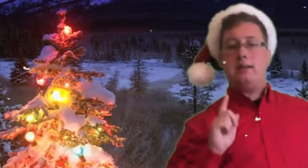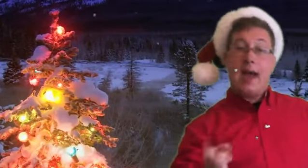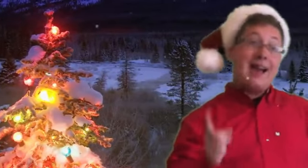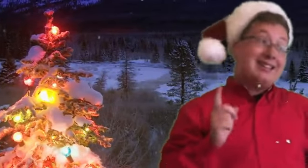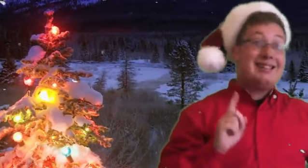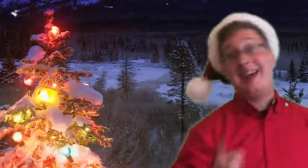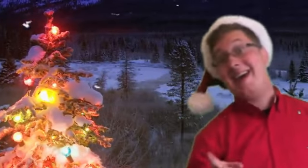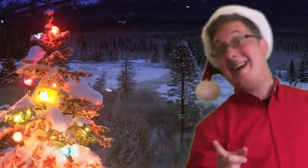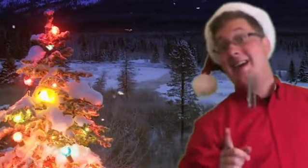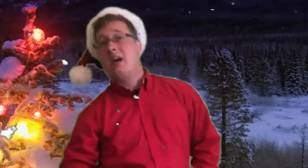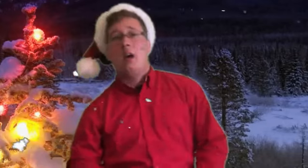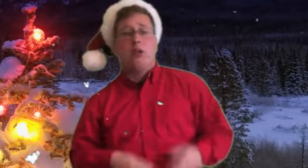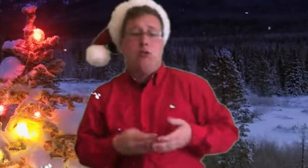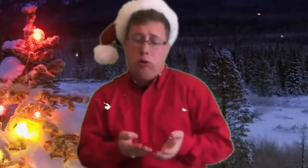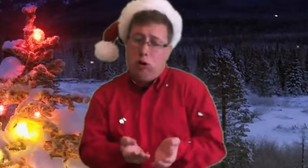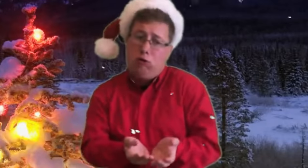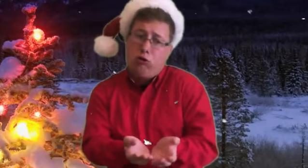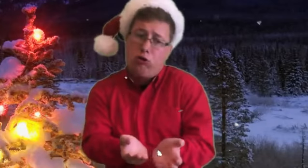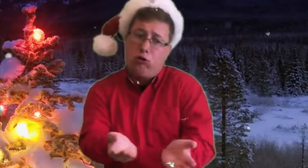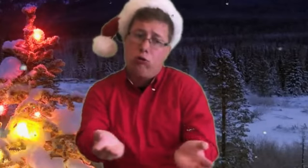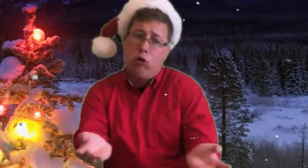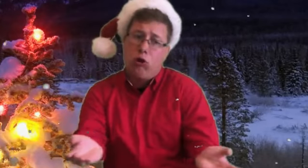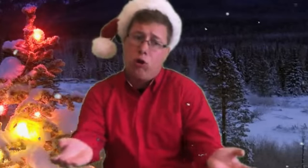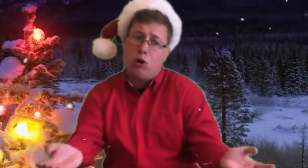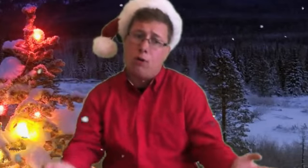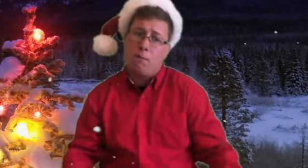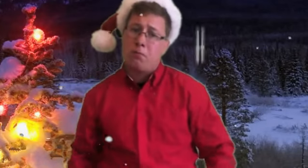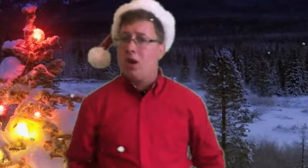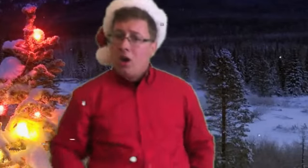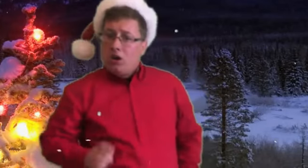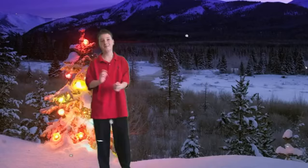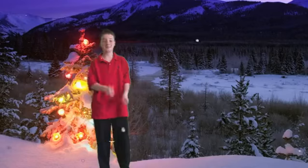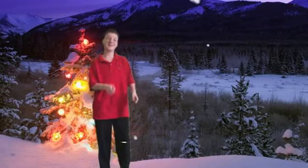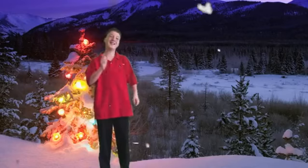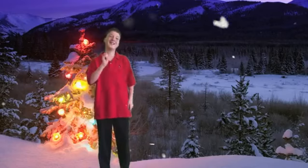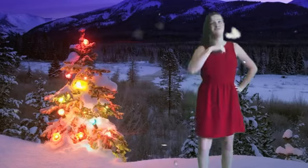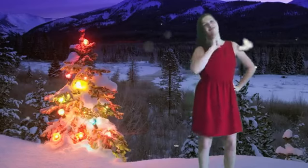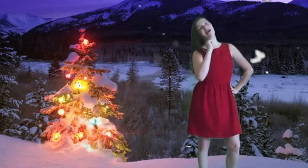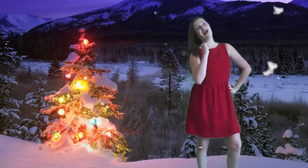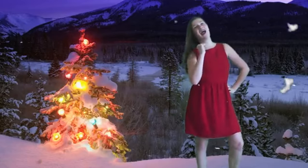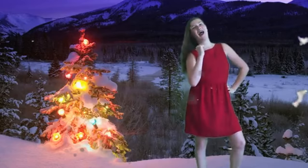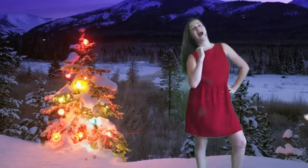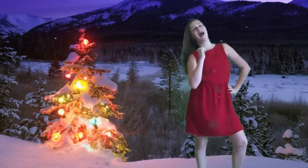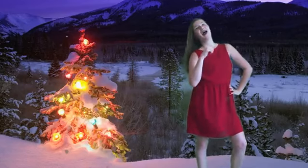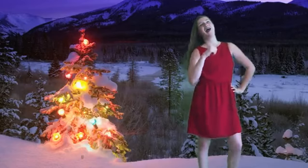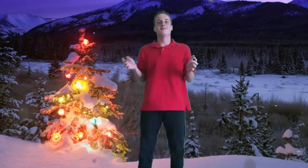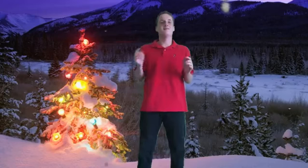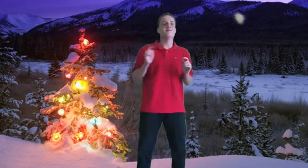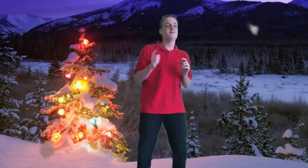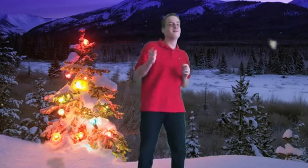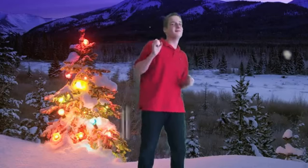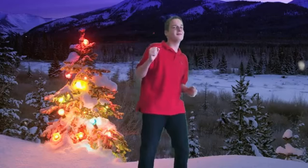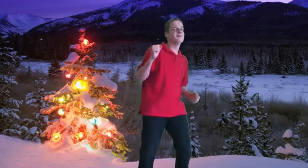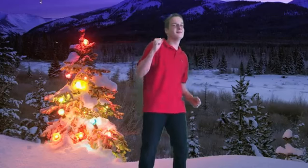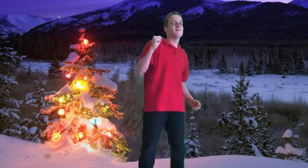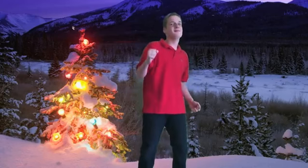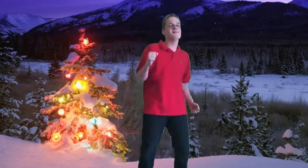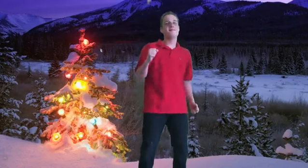next day you gave it away This year to save me from tears